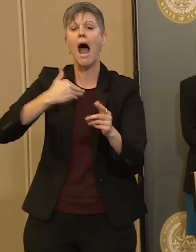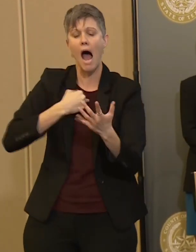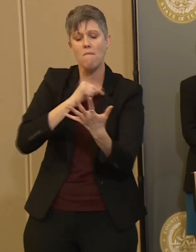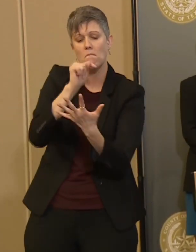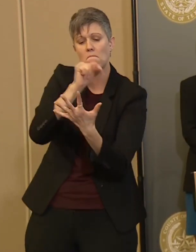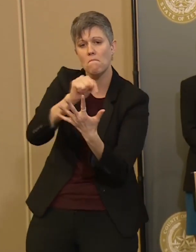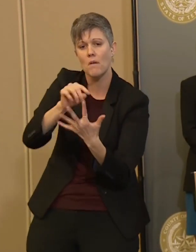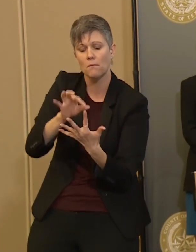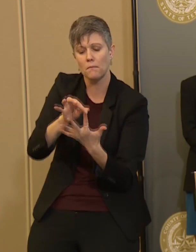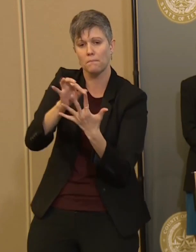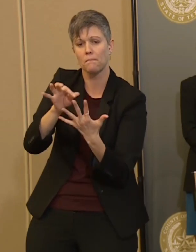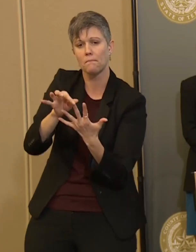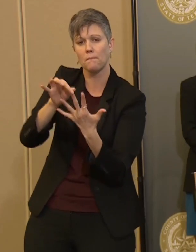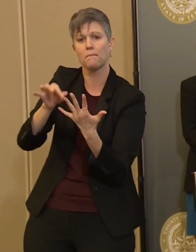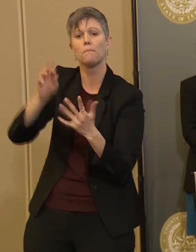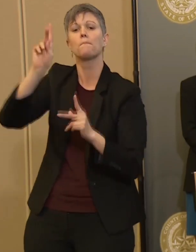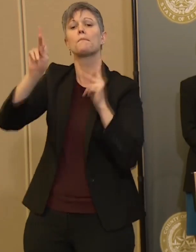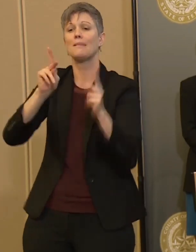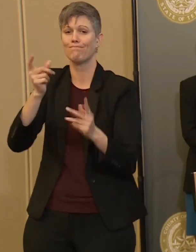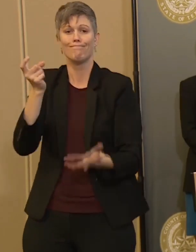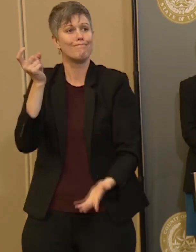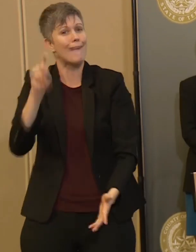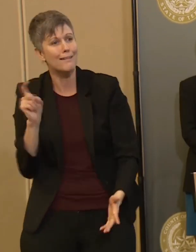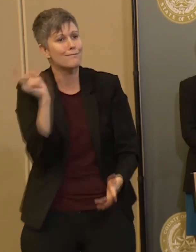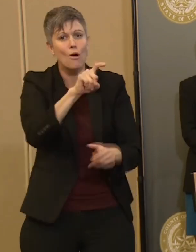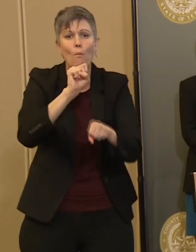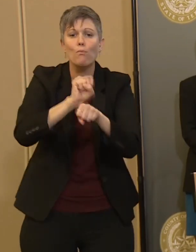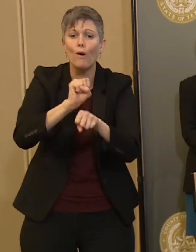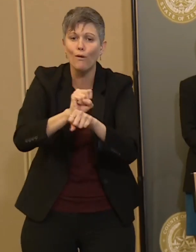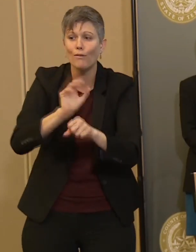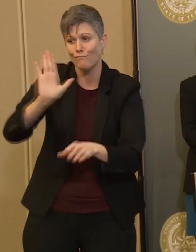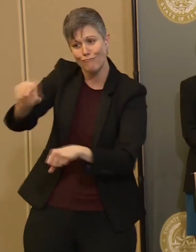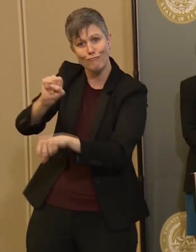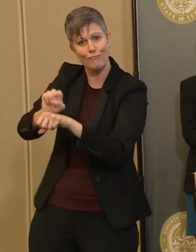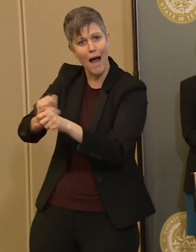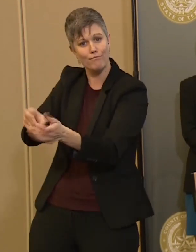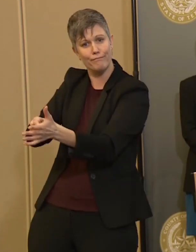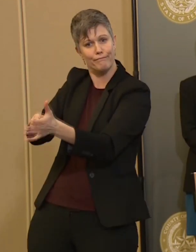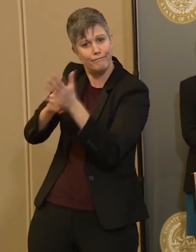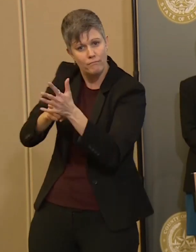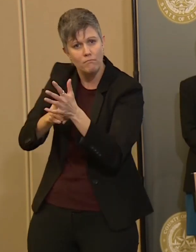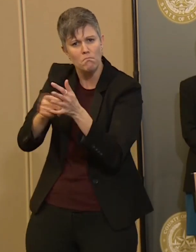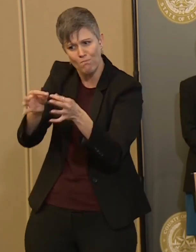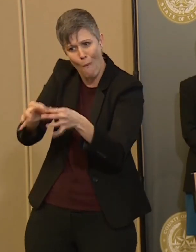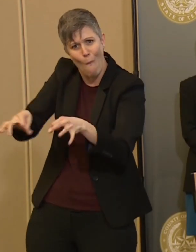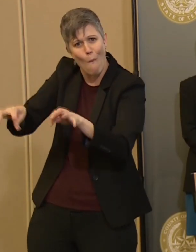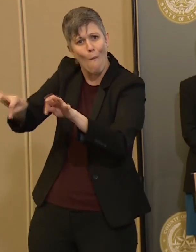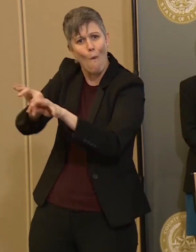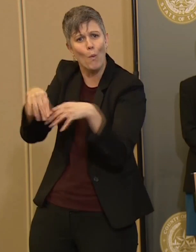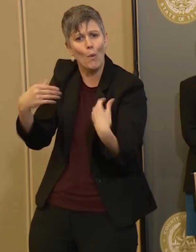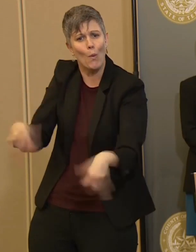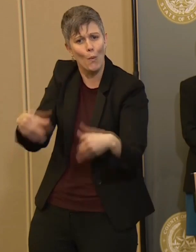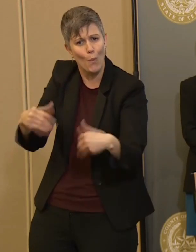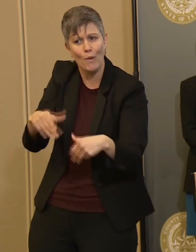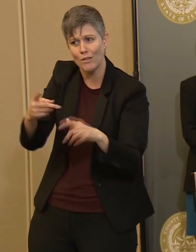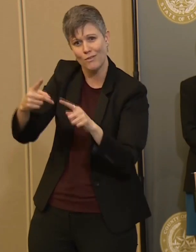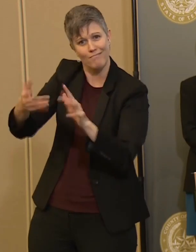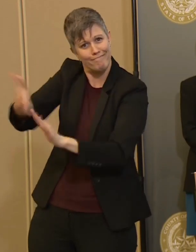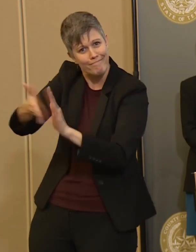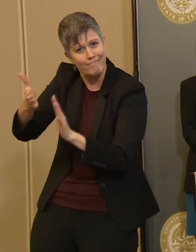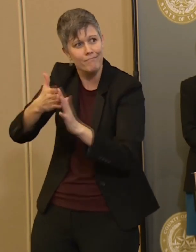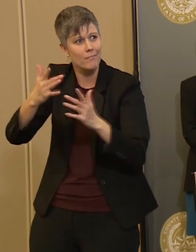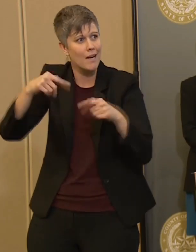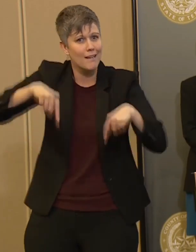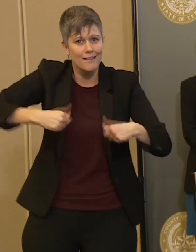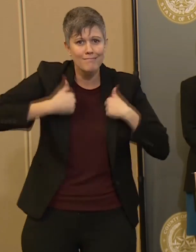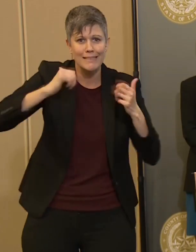there are some people that are going to have to go to work because their job or their function is really essential or critical for the city and the county